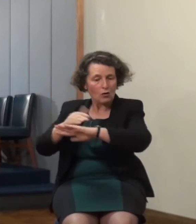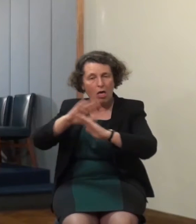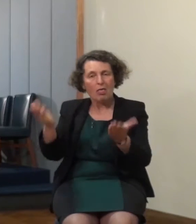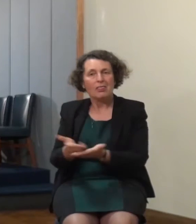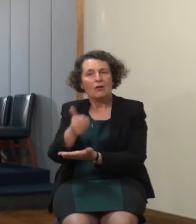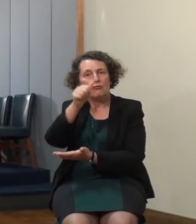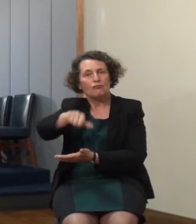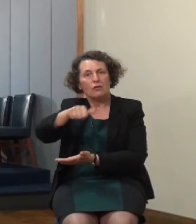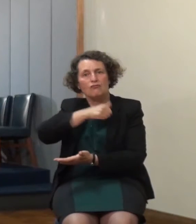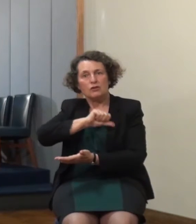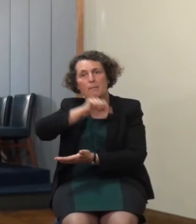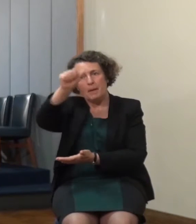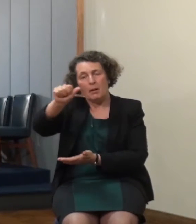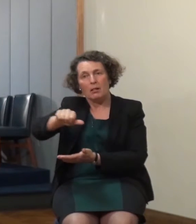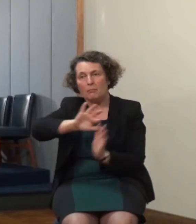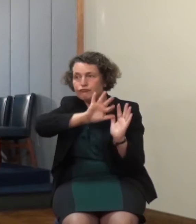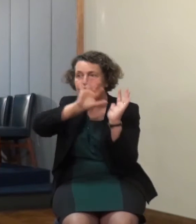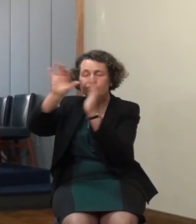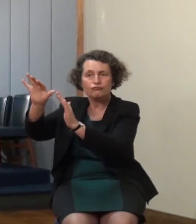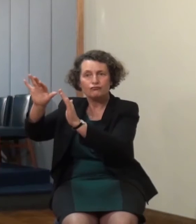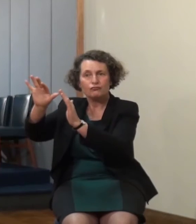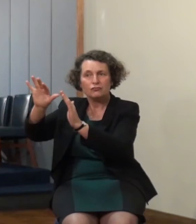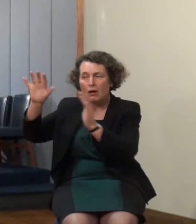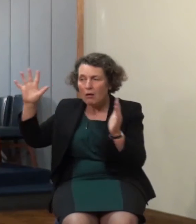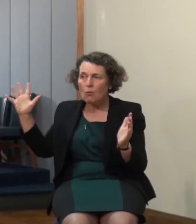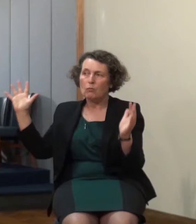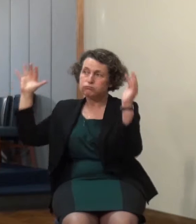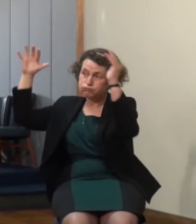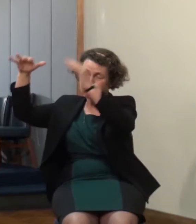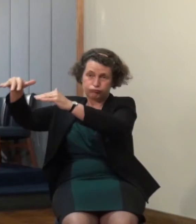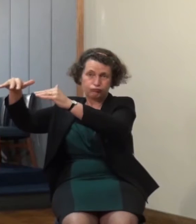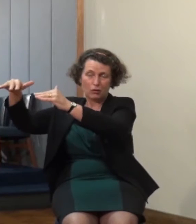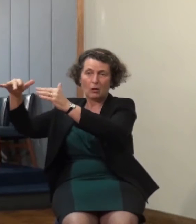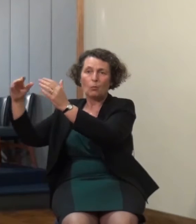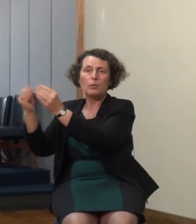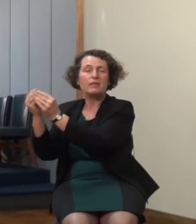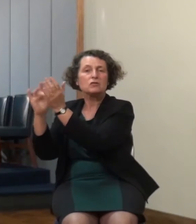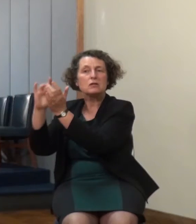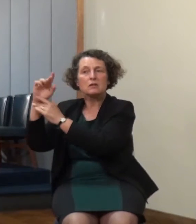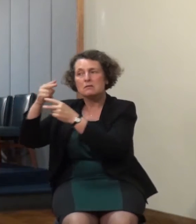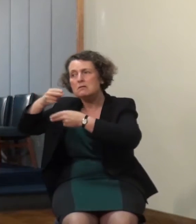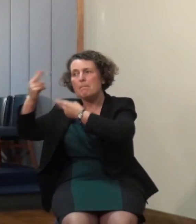supper of the lamb great things the destruction of this evil world and its glorious